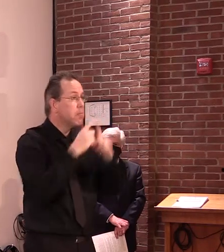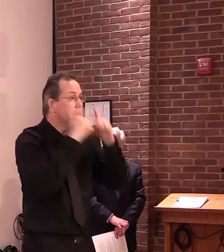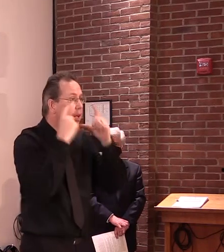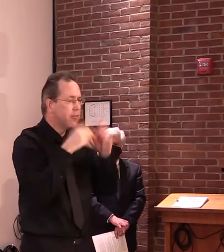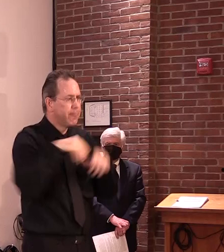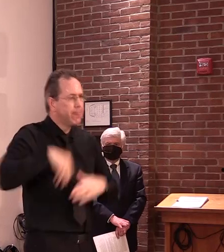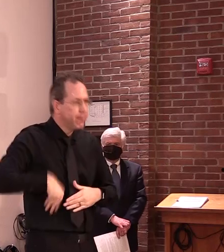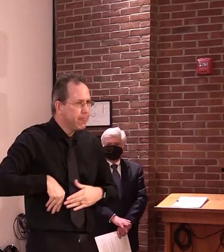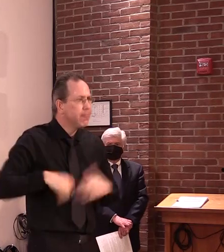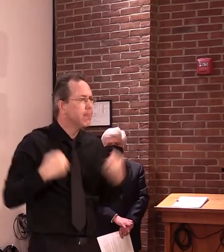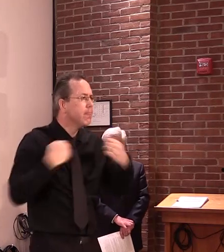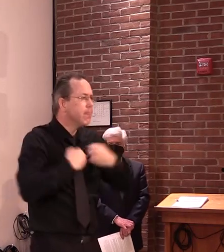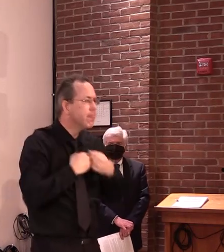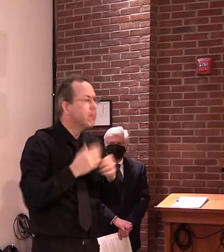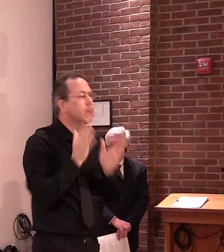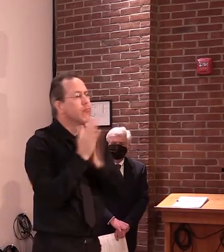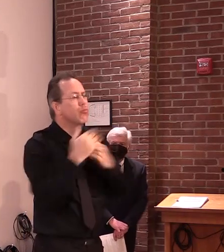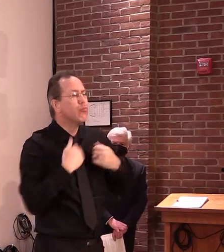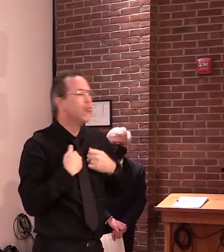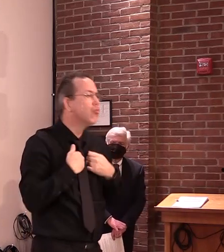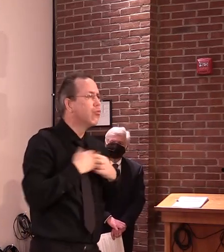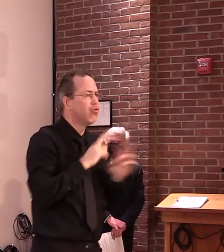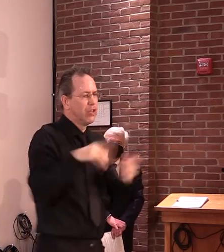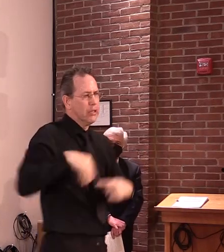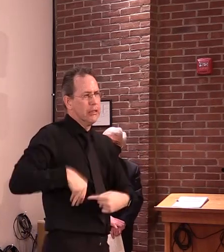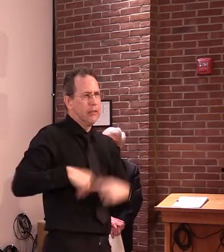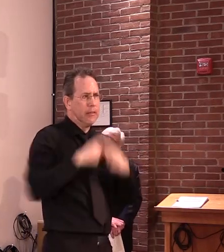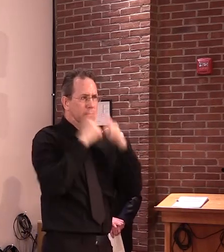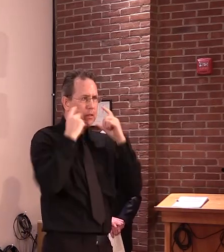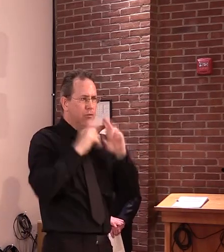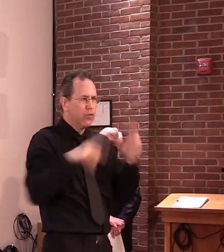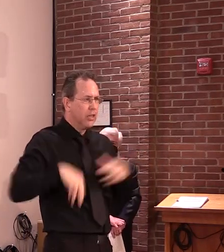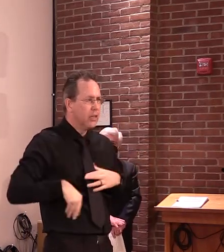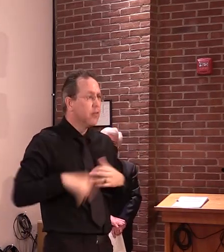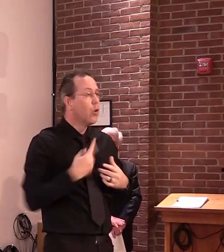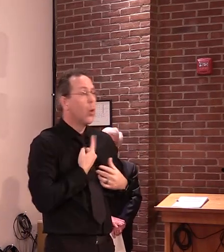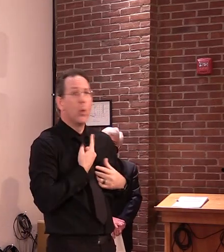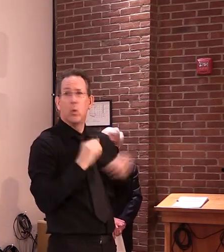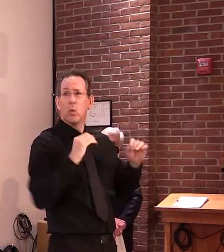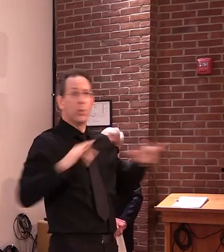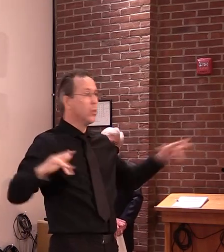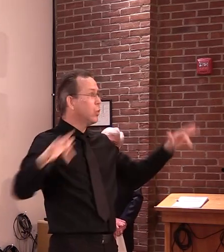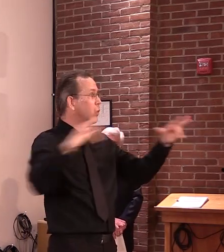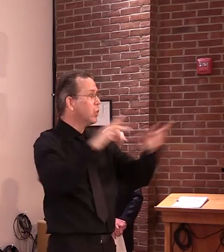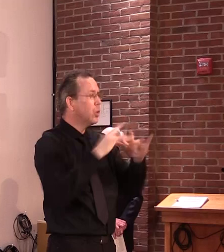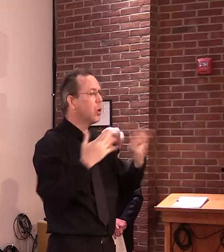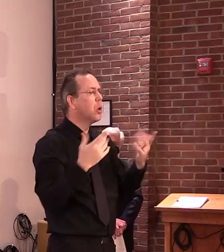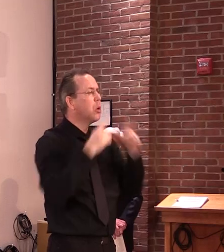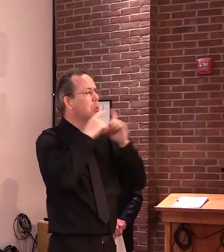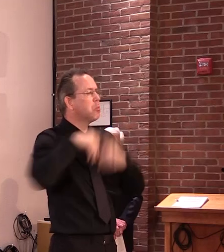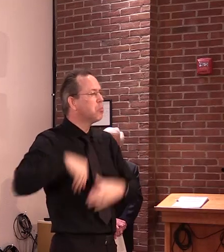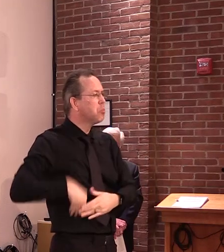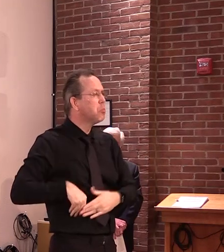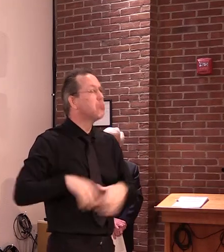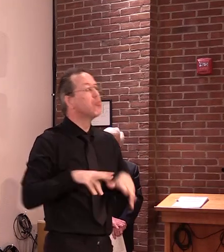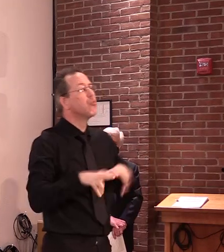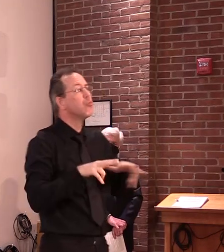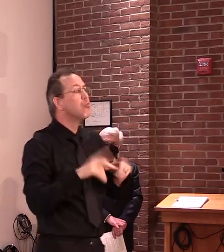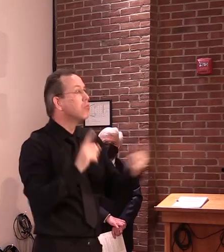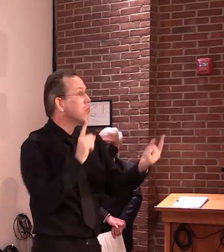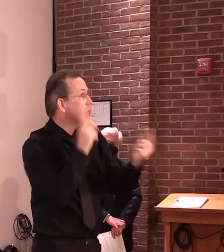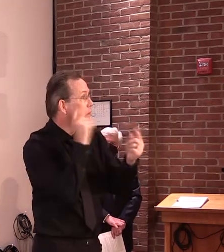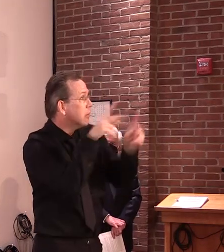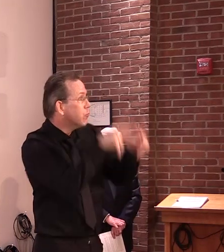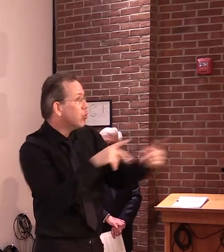in your pocket or bag. Even if you are out alone in the open air, be ready to slip it on when you happen to be near others.